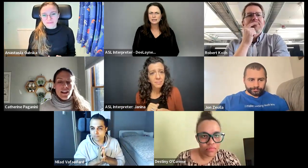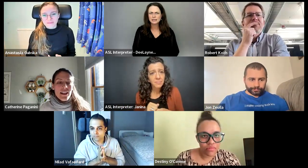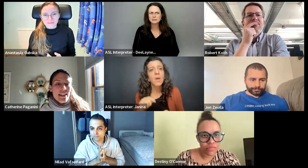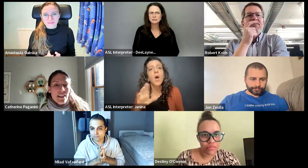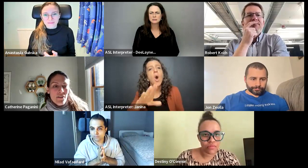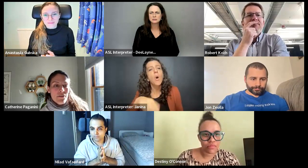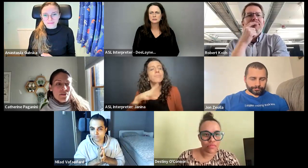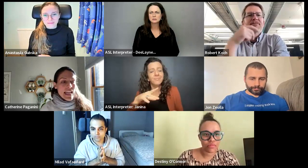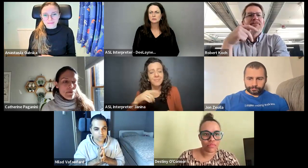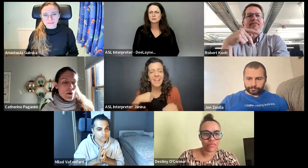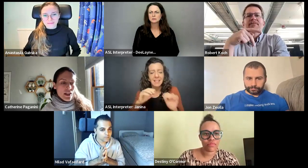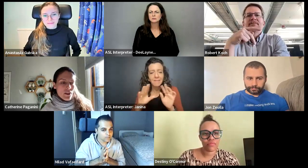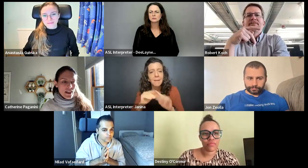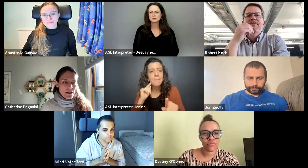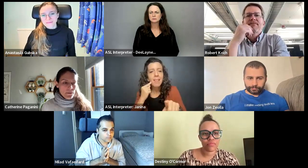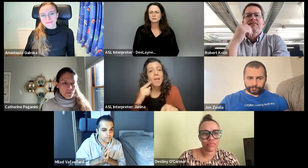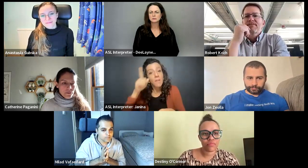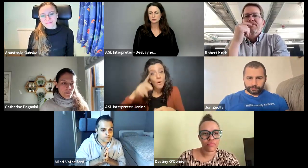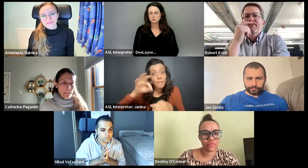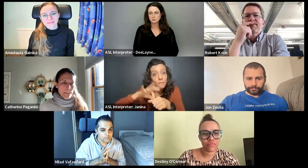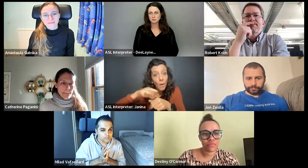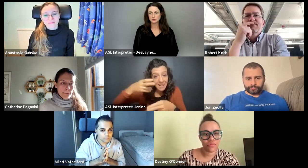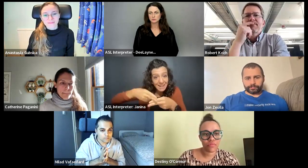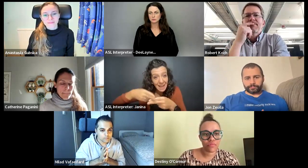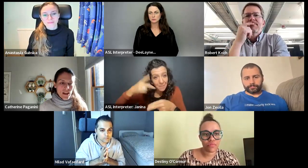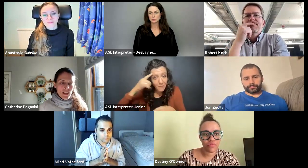Milad. Or the, um, name voting on the name.